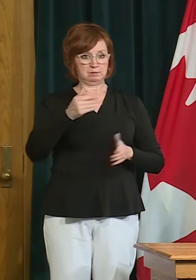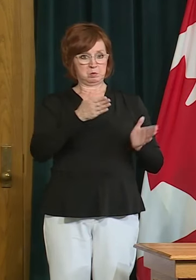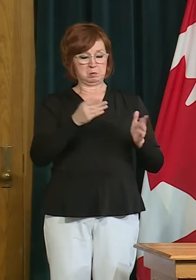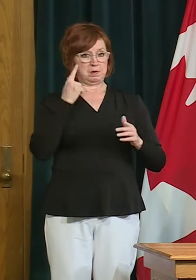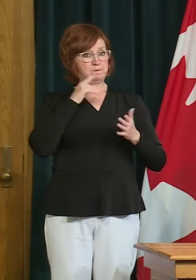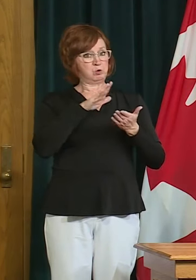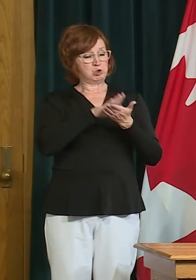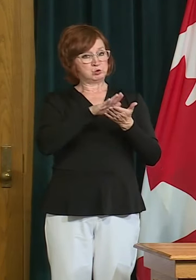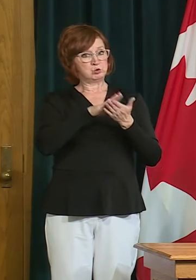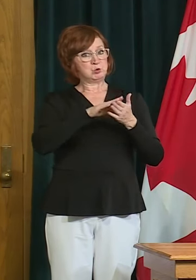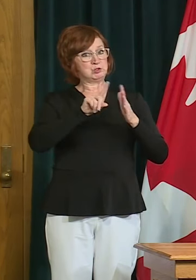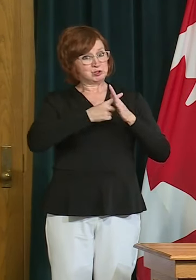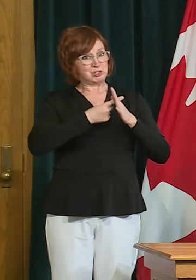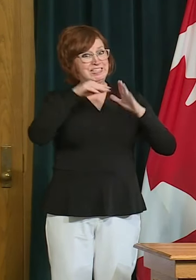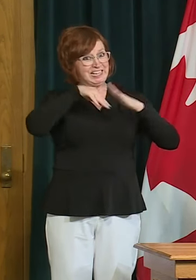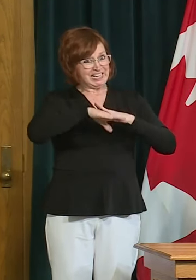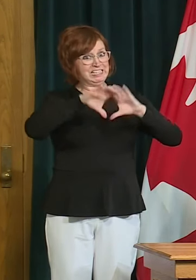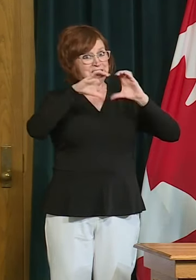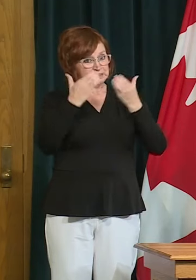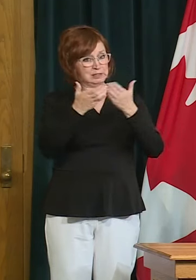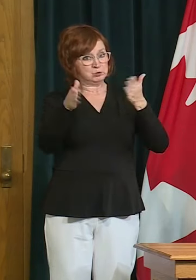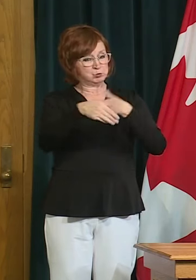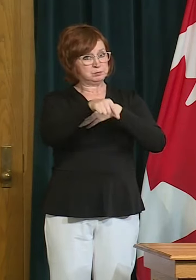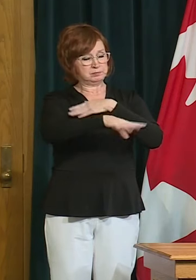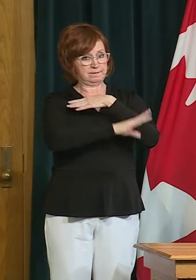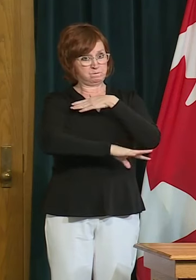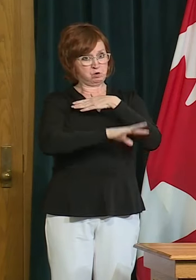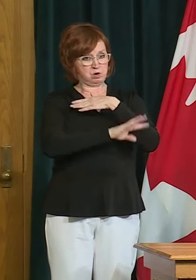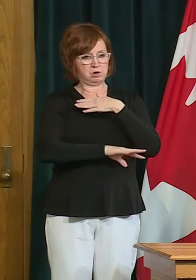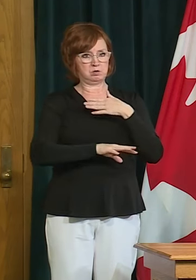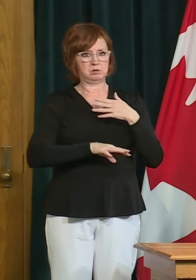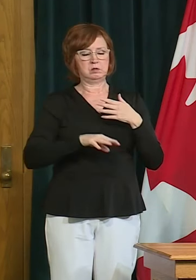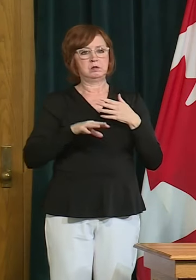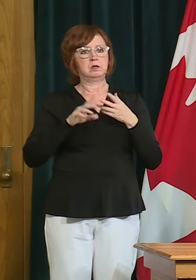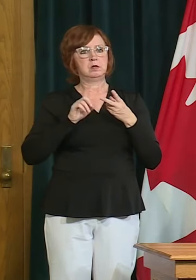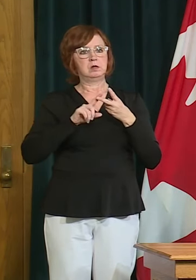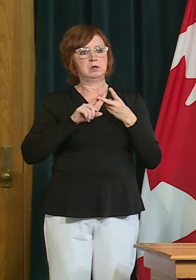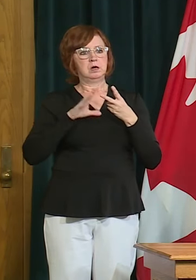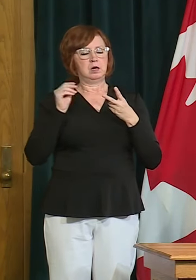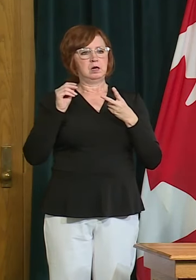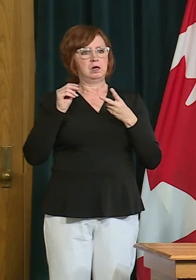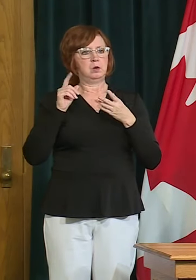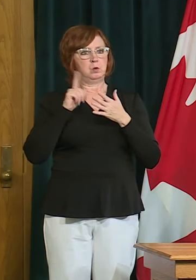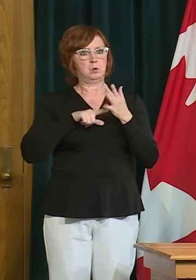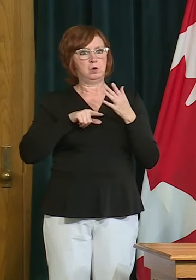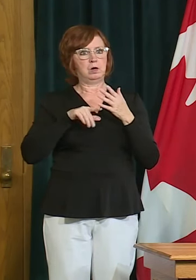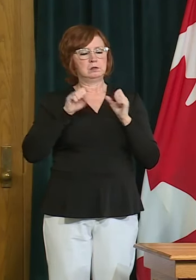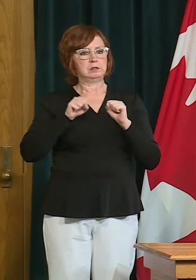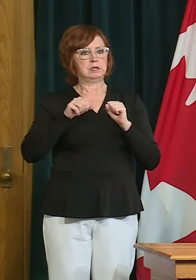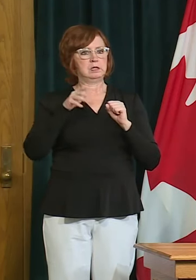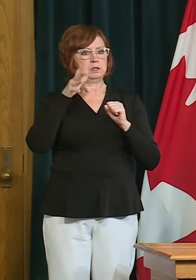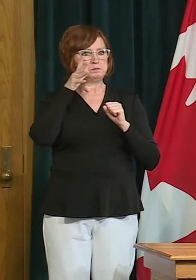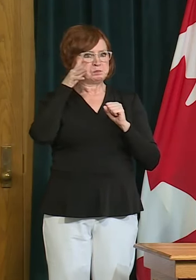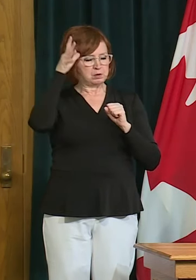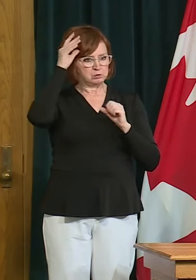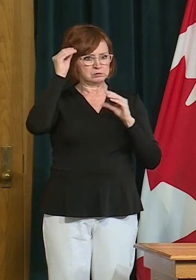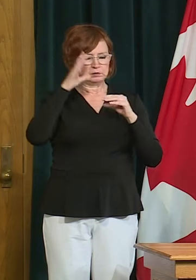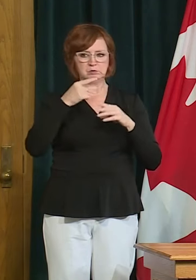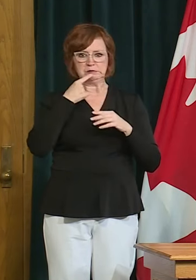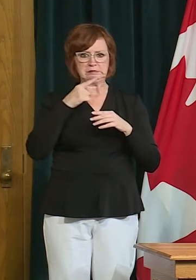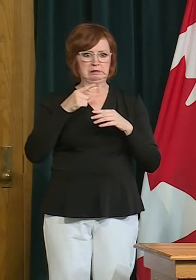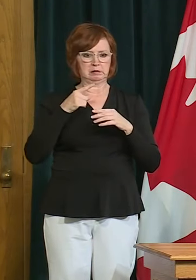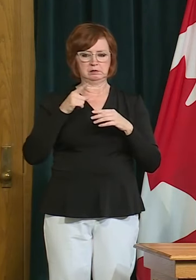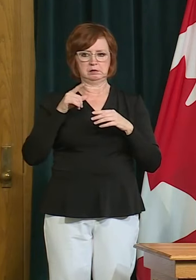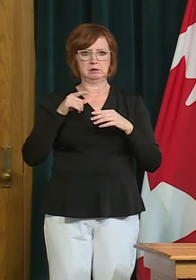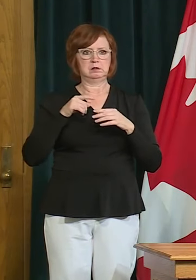direction is being given to school divisions teachers parents and otherwise about preparing to have those students back in classrooms and this is